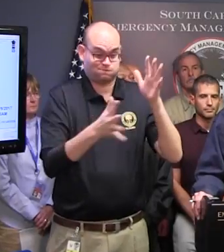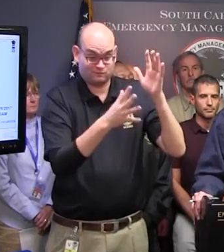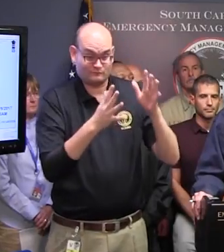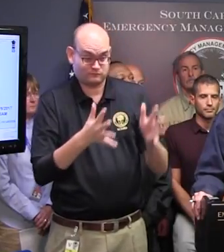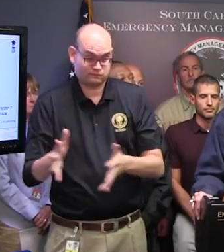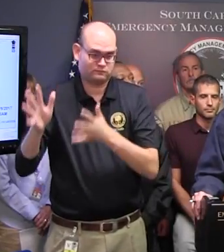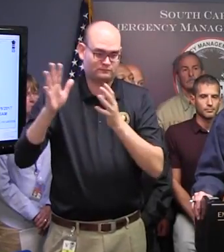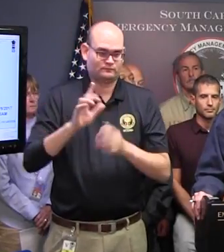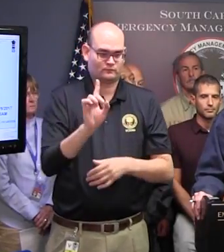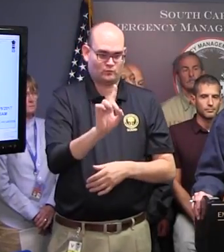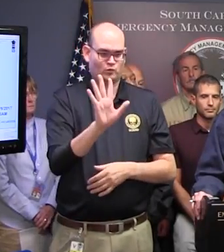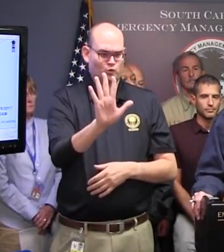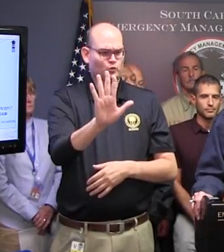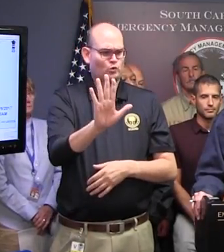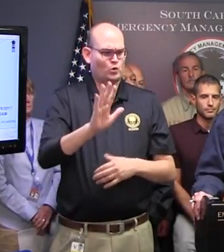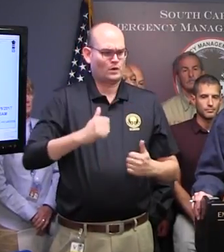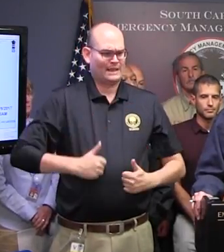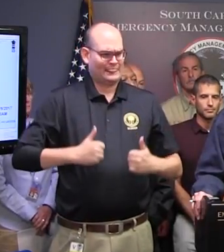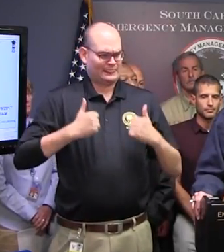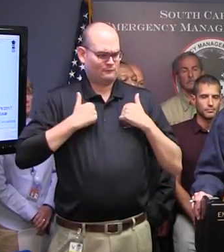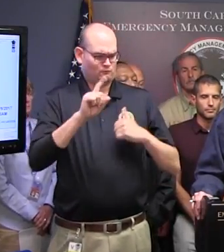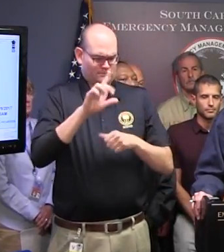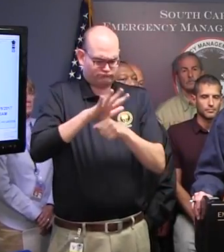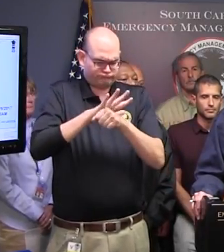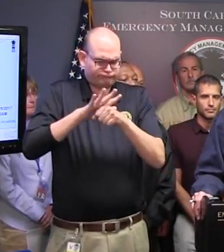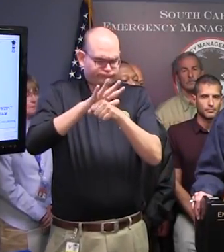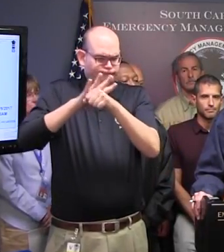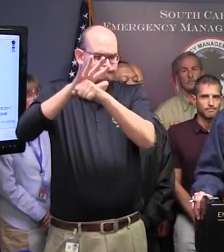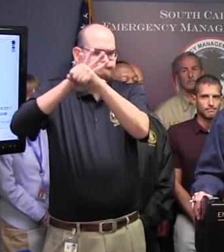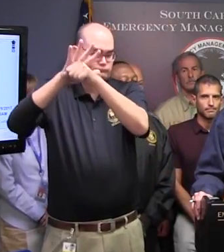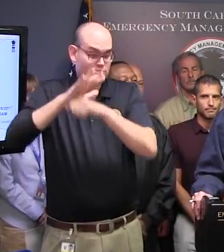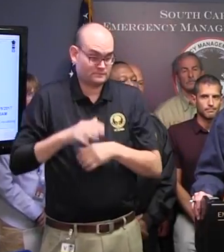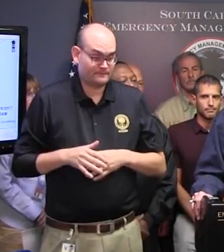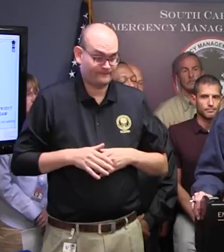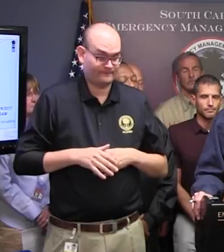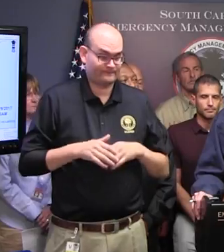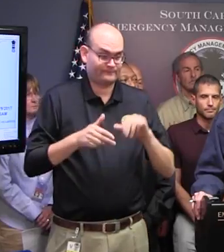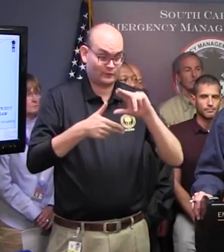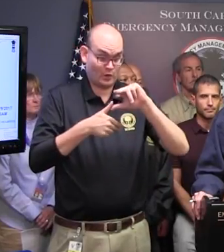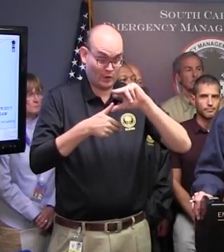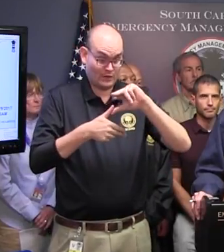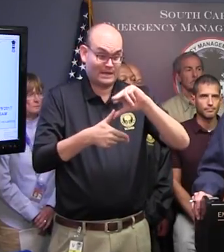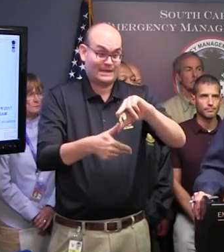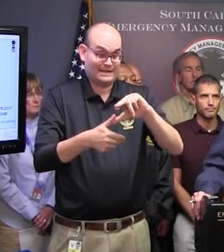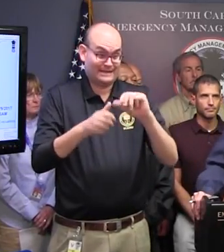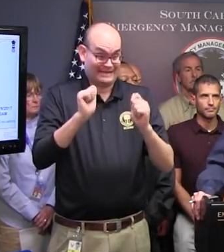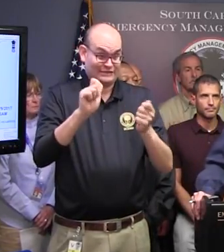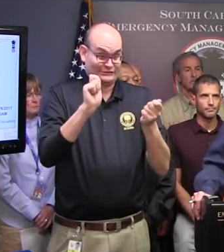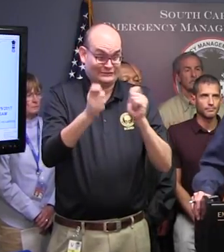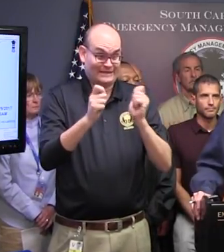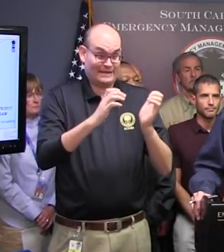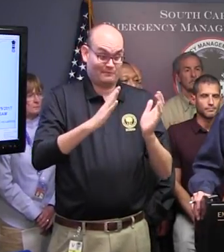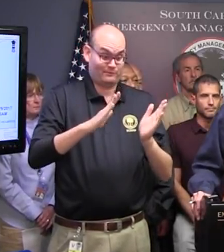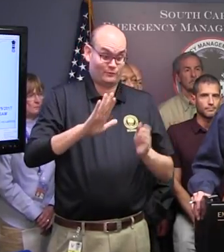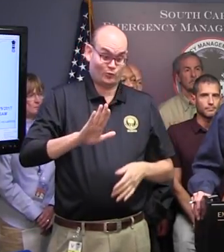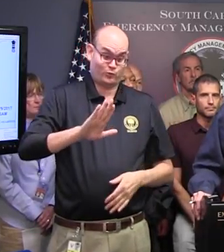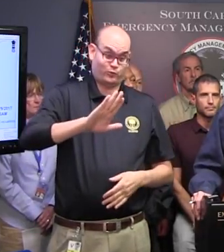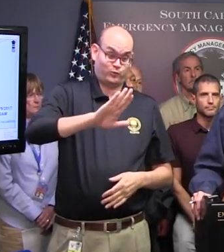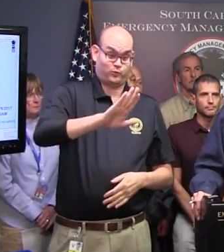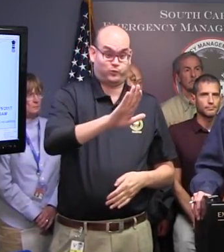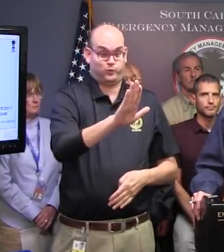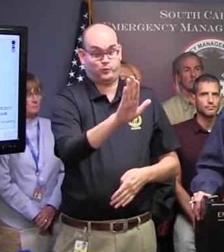of course, we don't expect the storm to change. It always could. We're not expecting it to. But we know we're going to have rains, a lot of water,